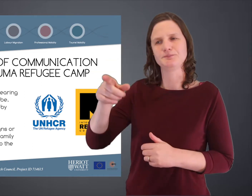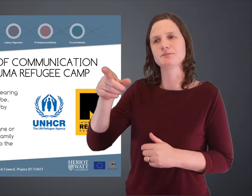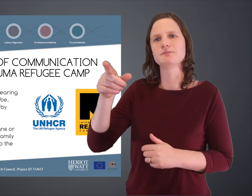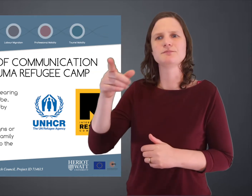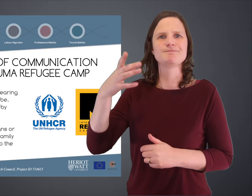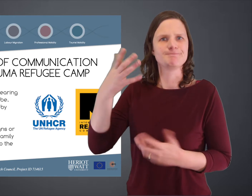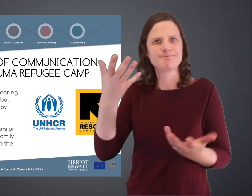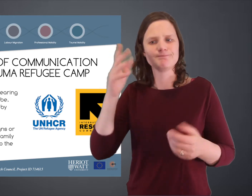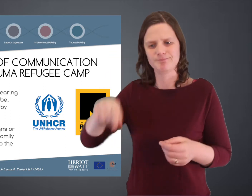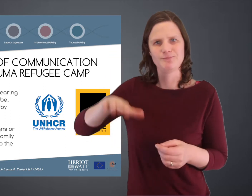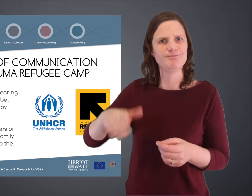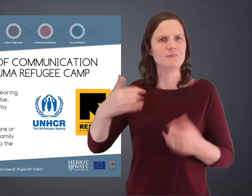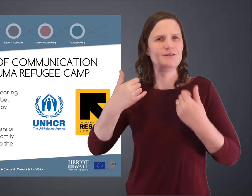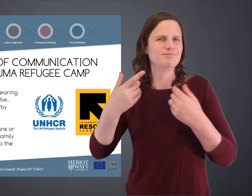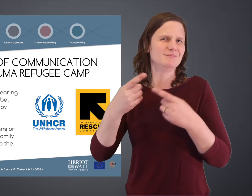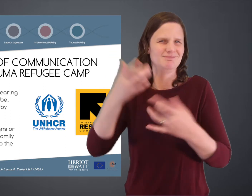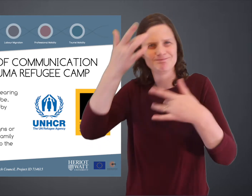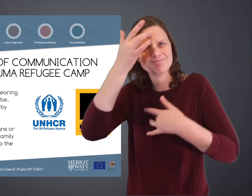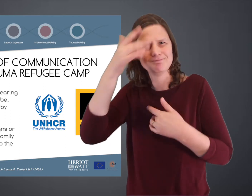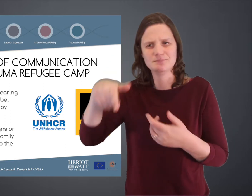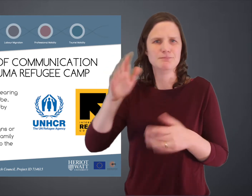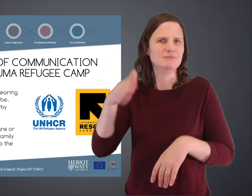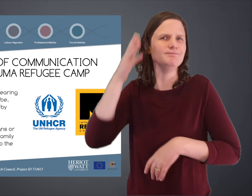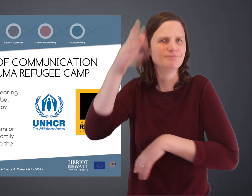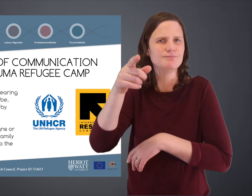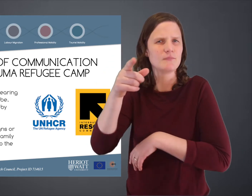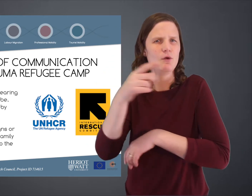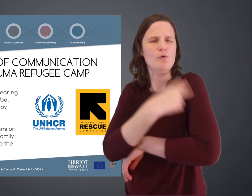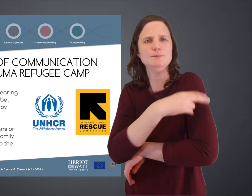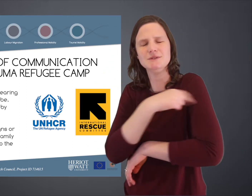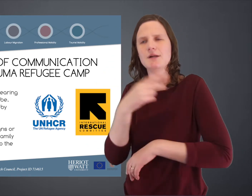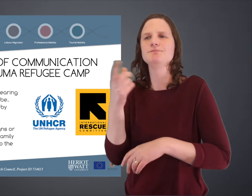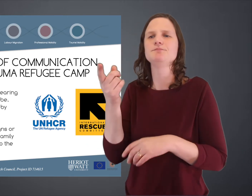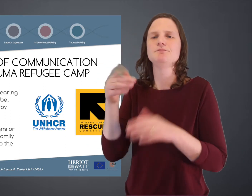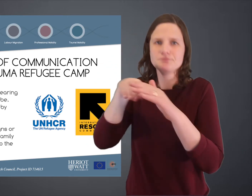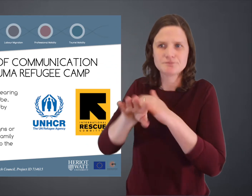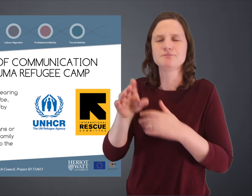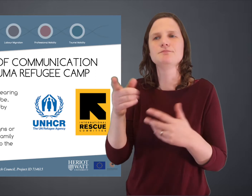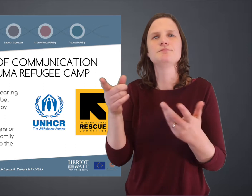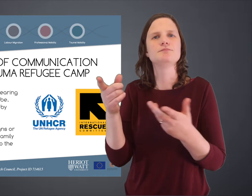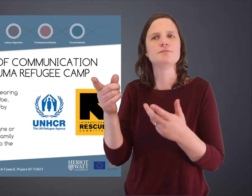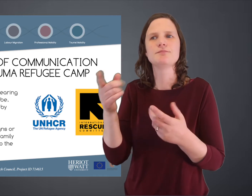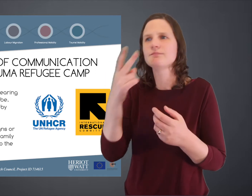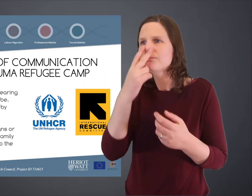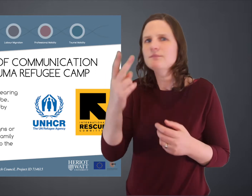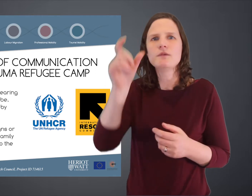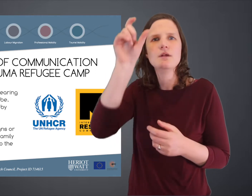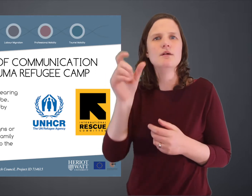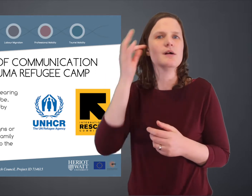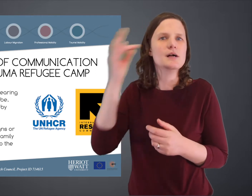One deaf father of a child who was sick and in the hospital had to go to see a doctor there. And they were